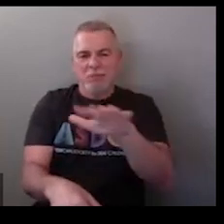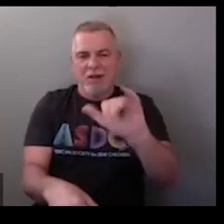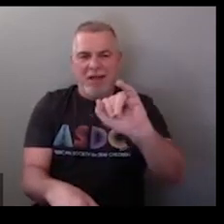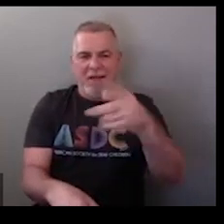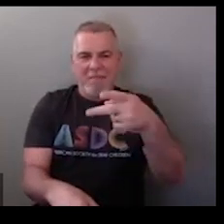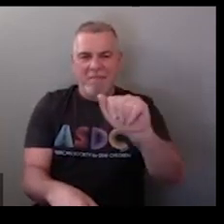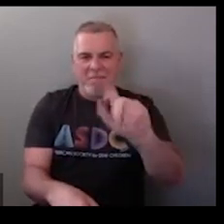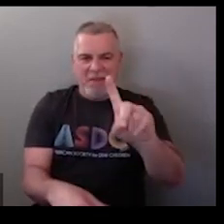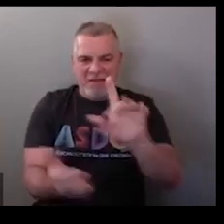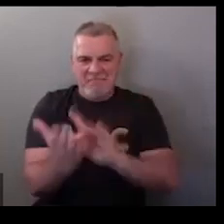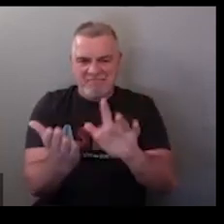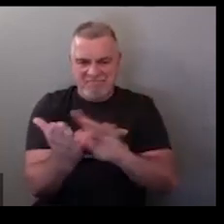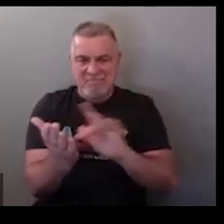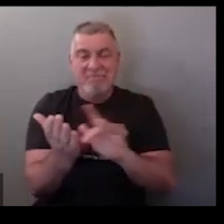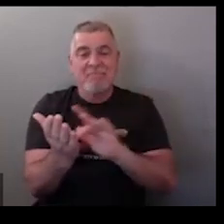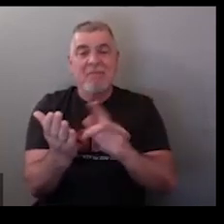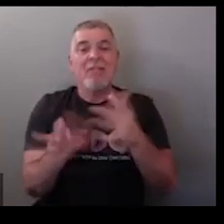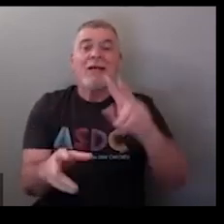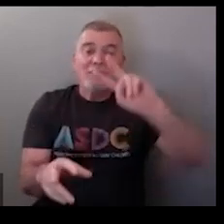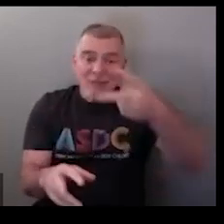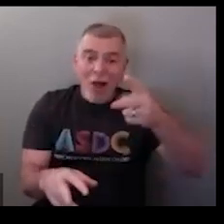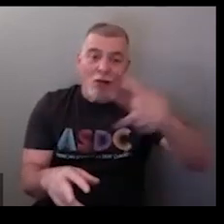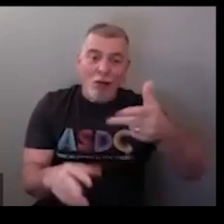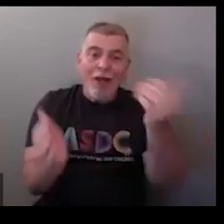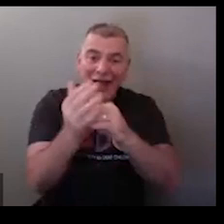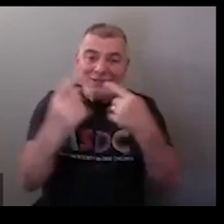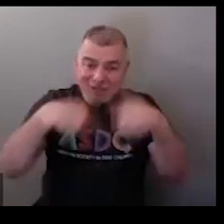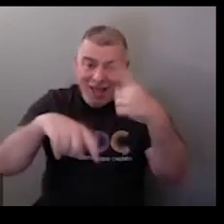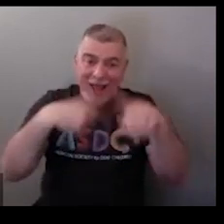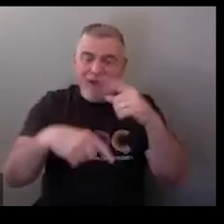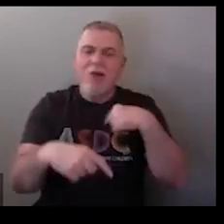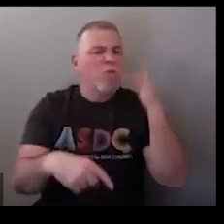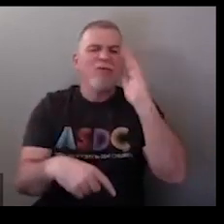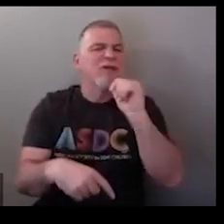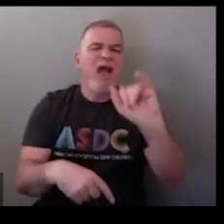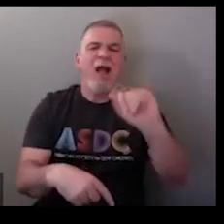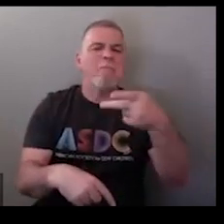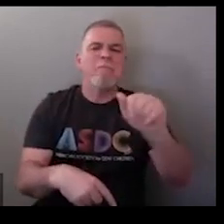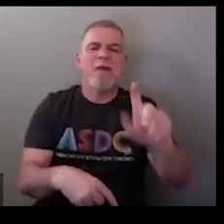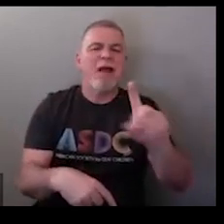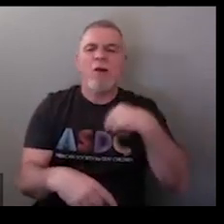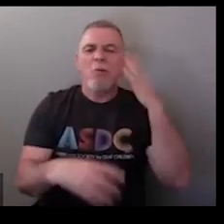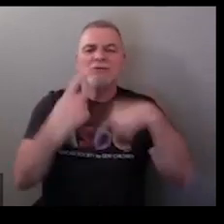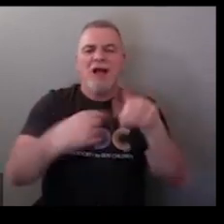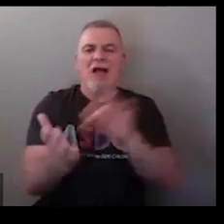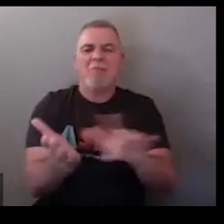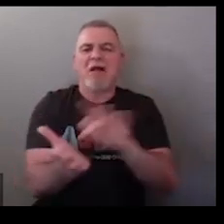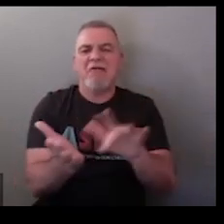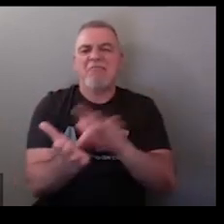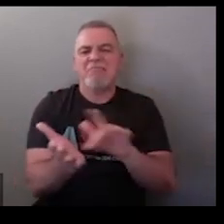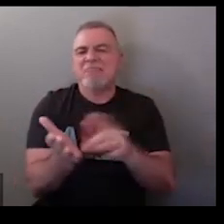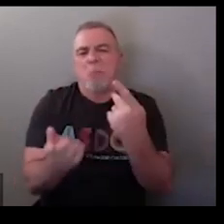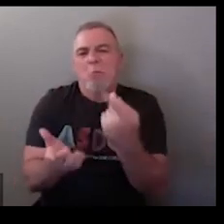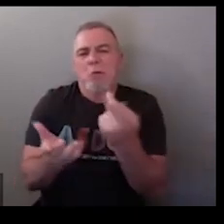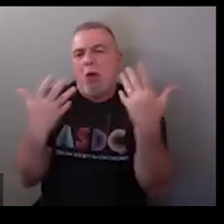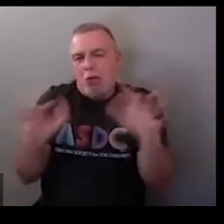first time in conversation I would fingerspell it so we know whether it's an ipad versus a tablet otherwise after that if it comes up